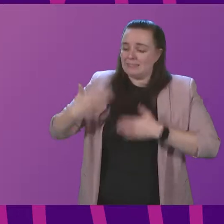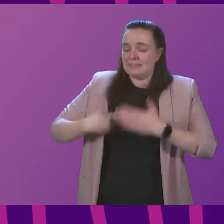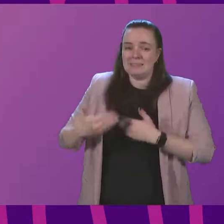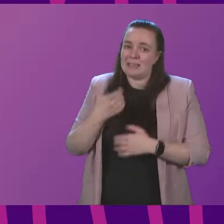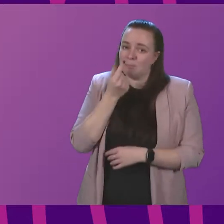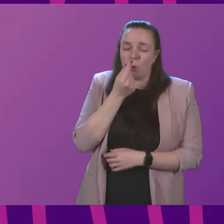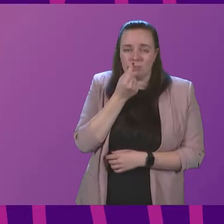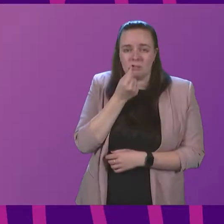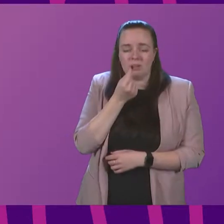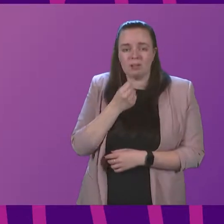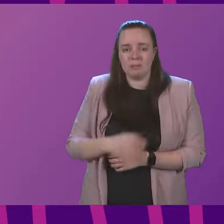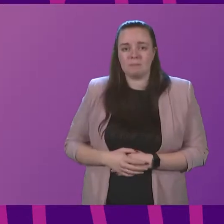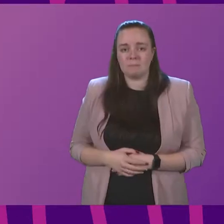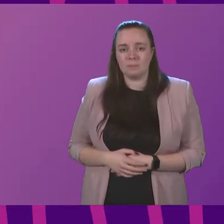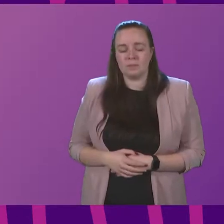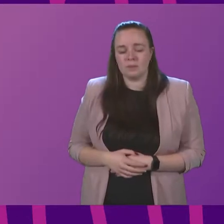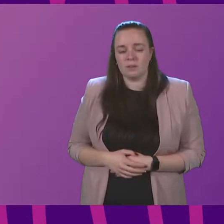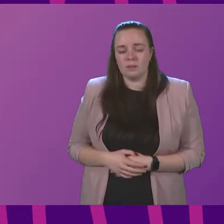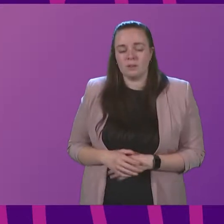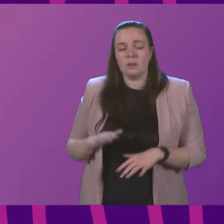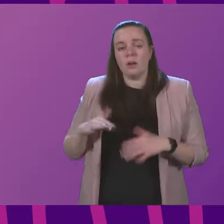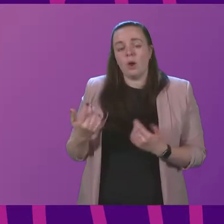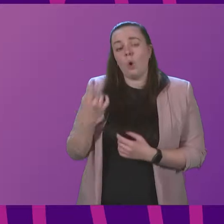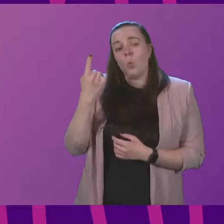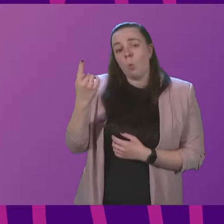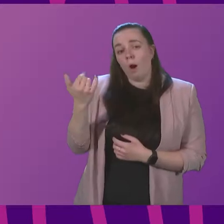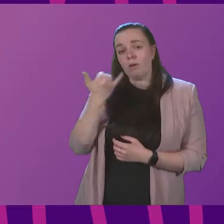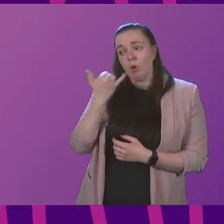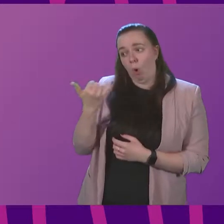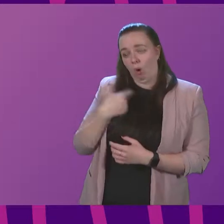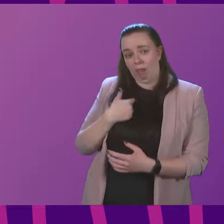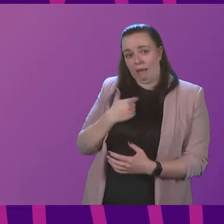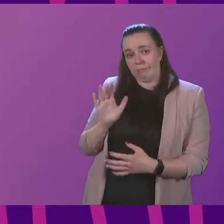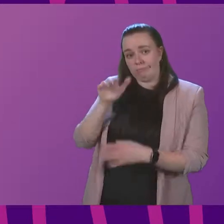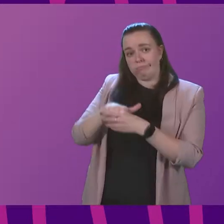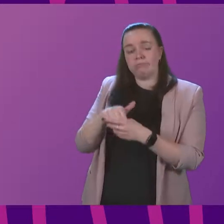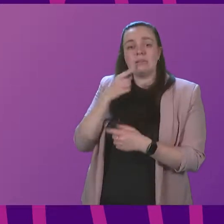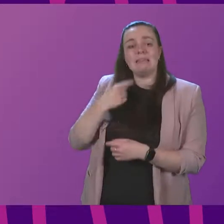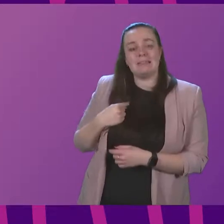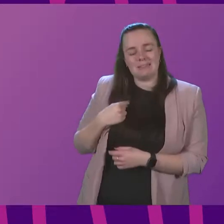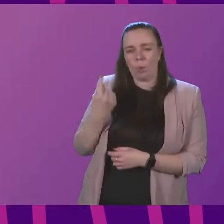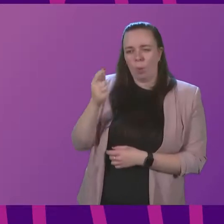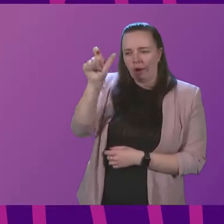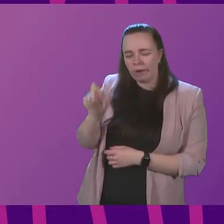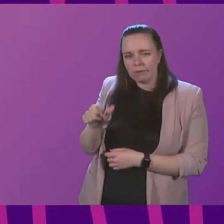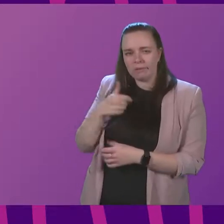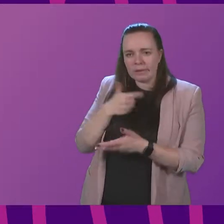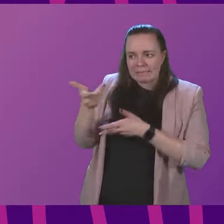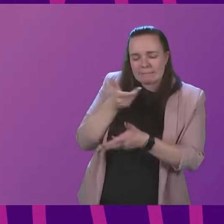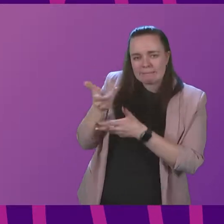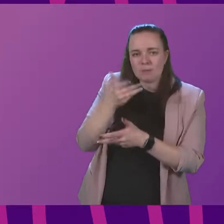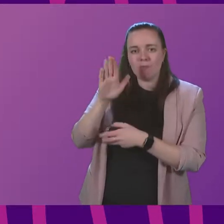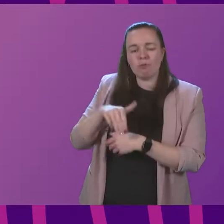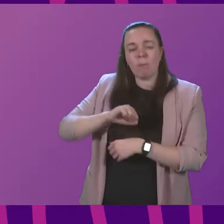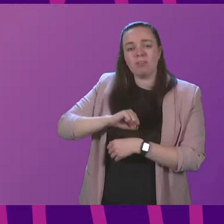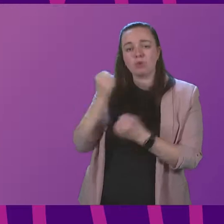they possibly can do. Although in one of the calls I was involved in yesterday, one of the individuals I was in discussions with from